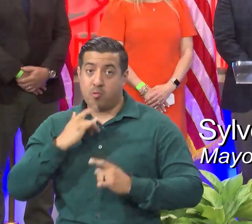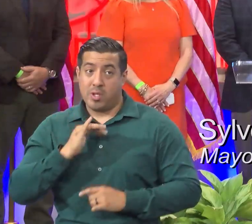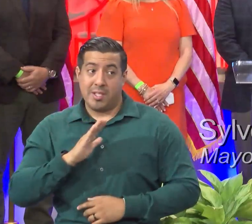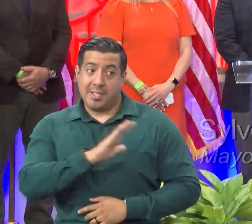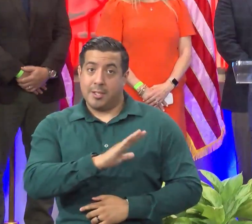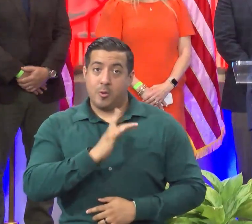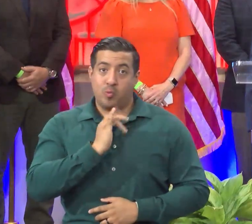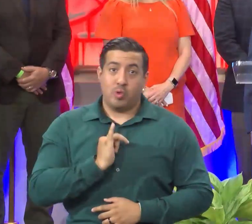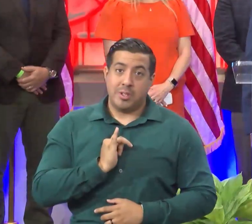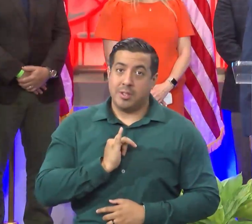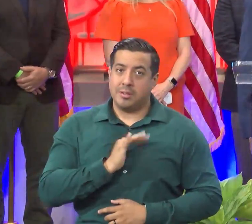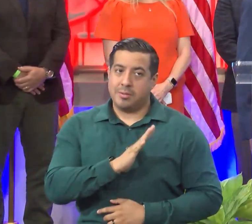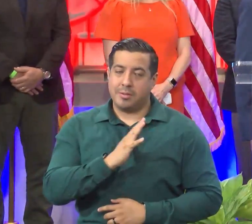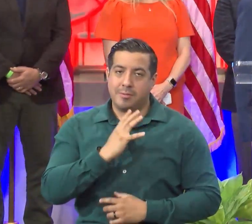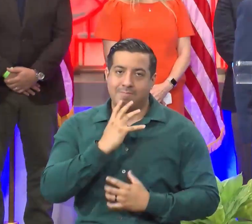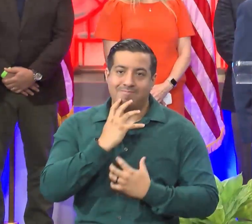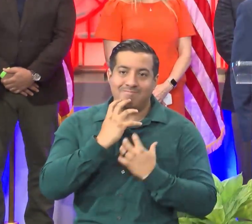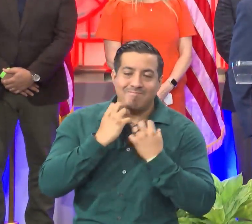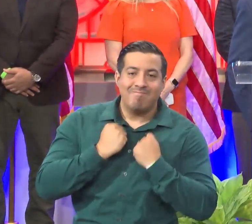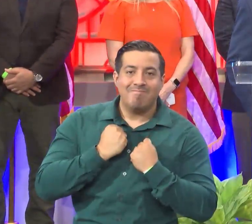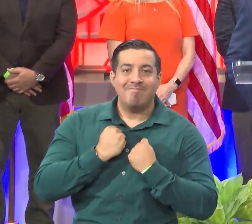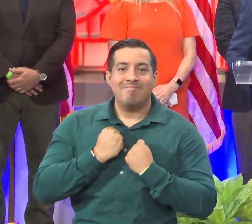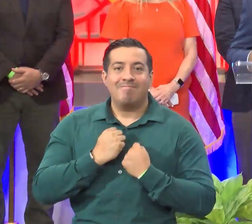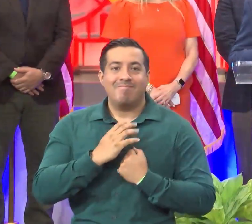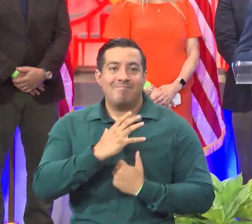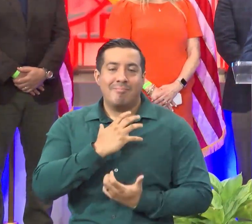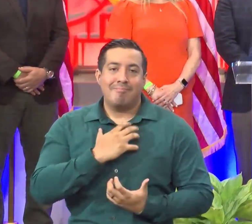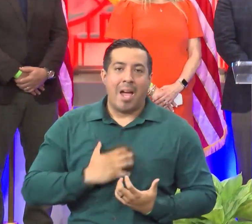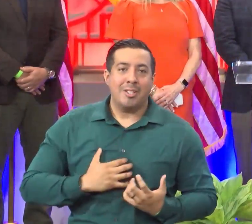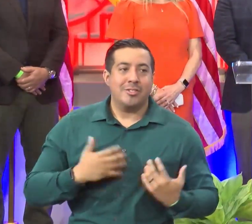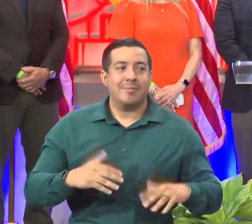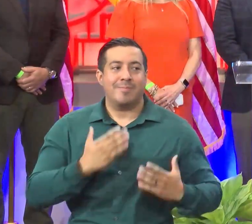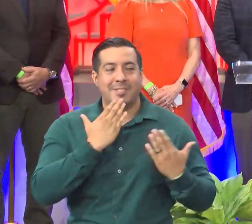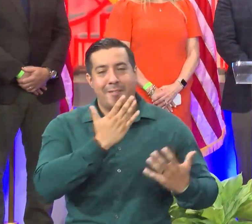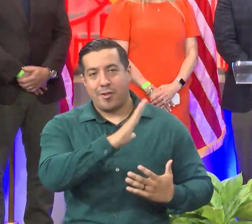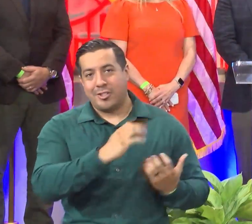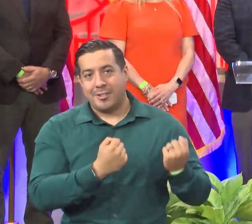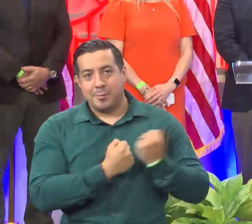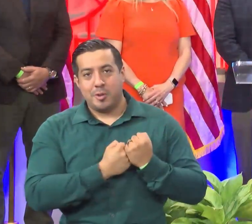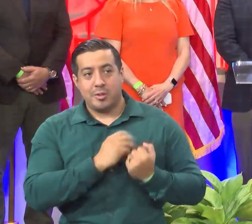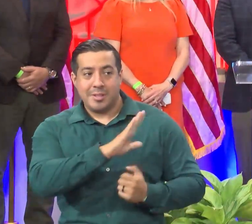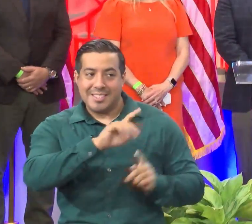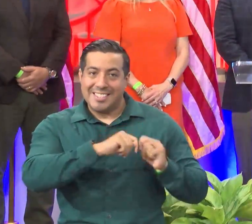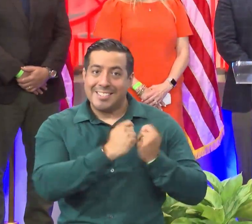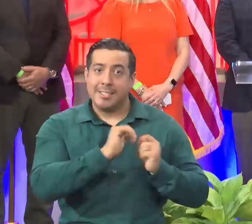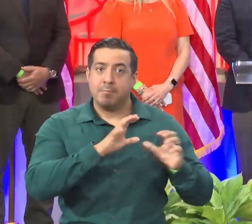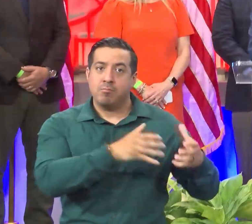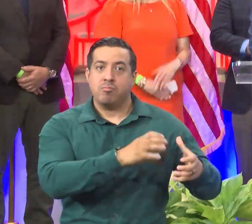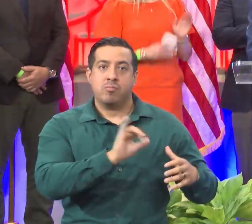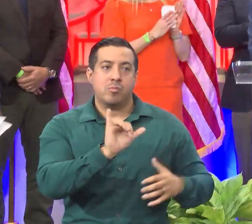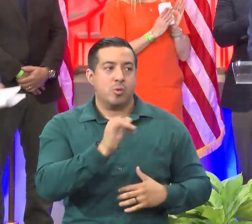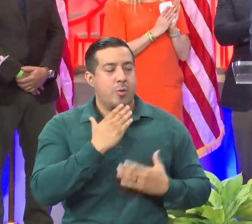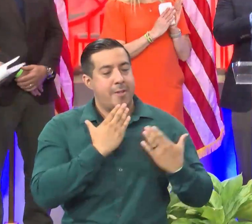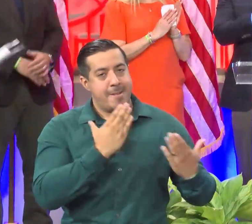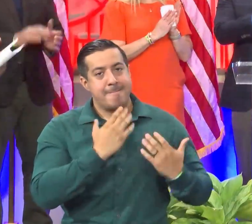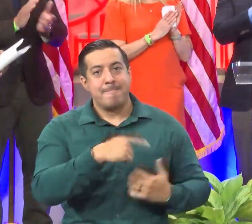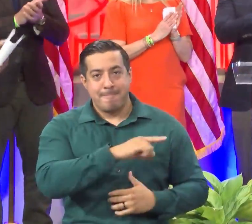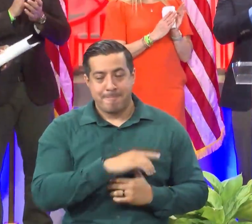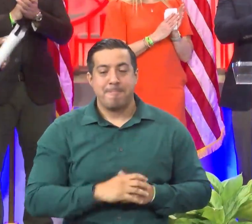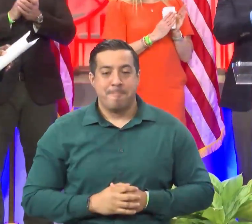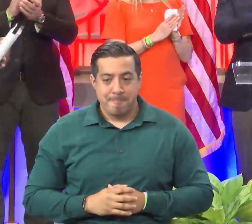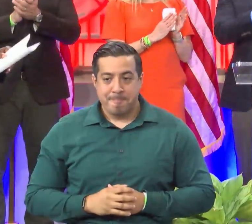her DNA. That's her passion. So thank you for your incredible leadership and for your entire team. I don't think we thank you.